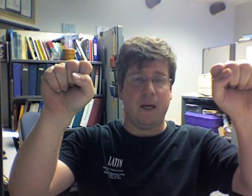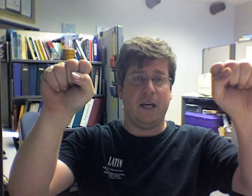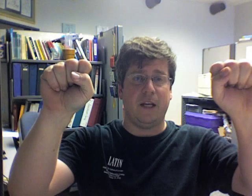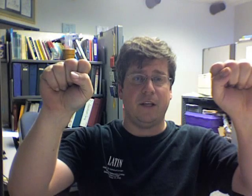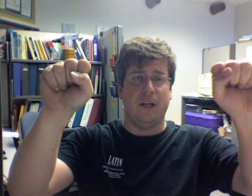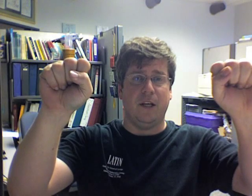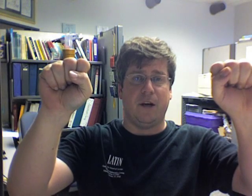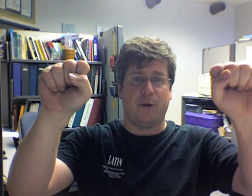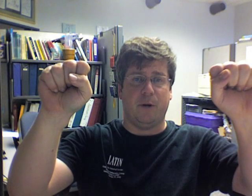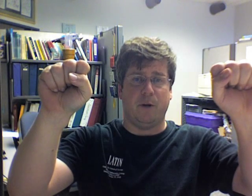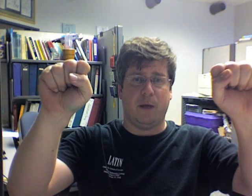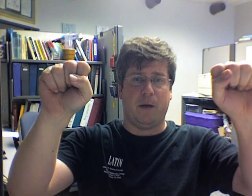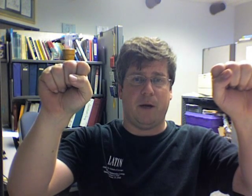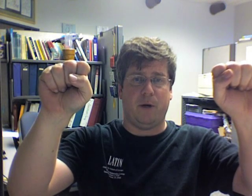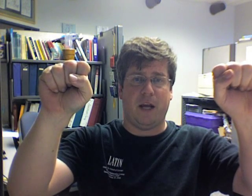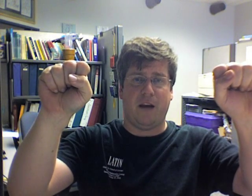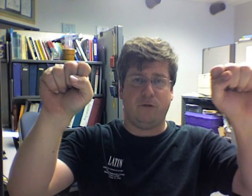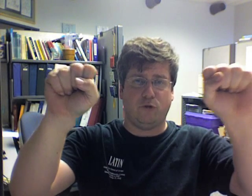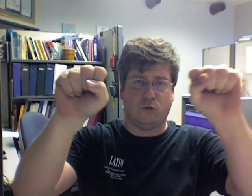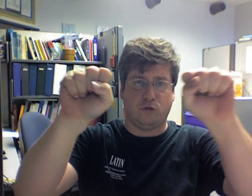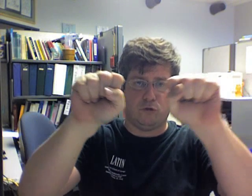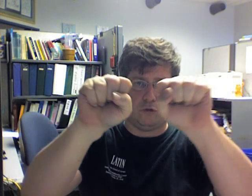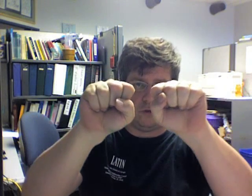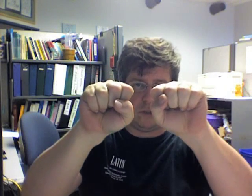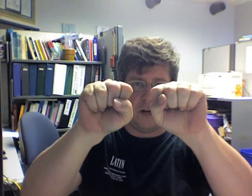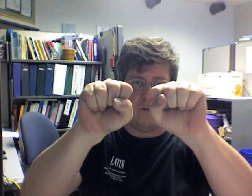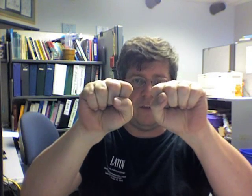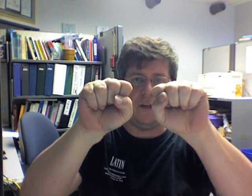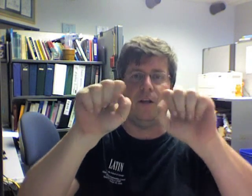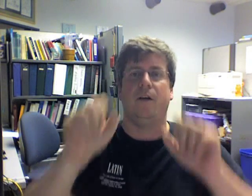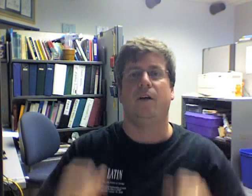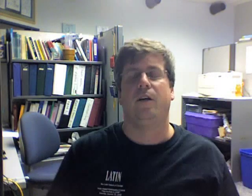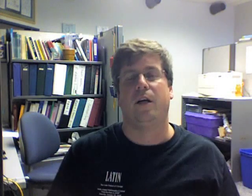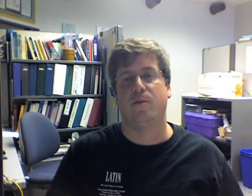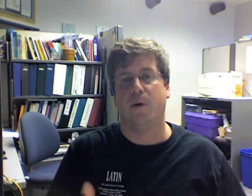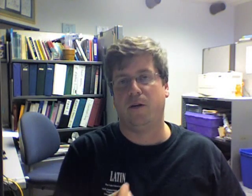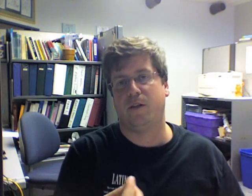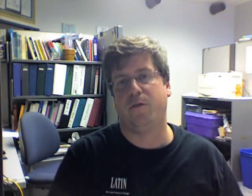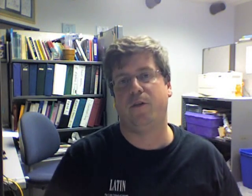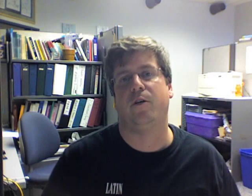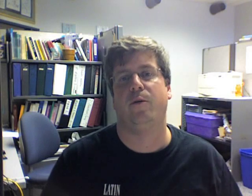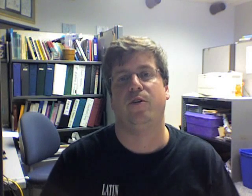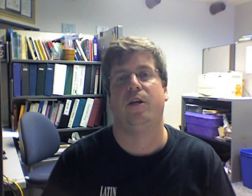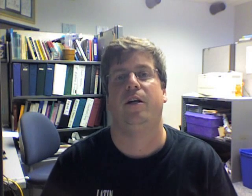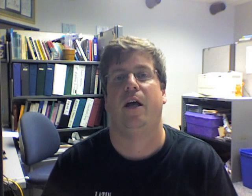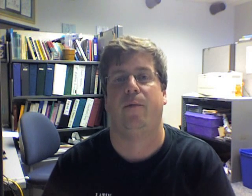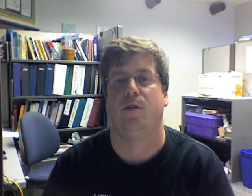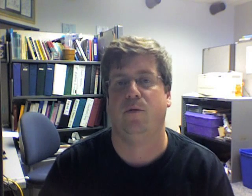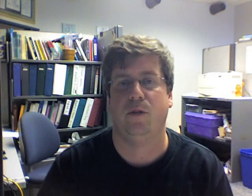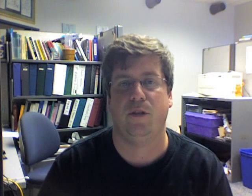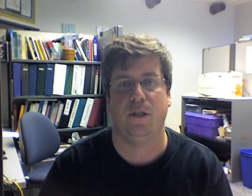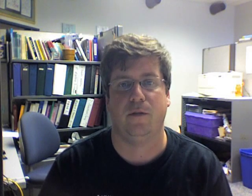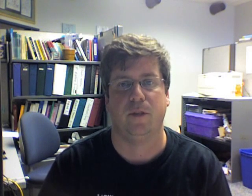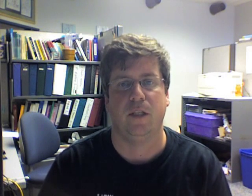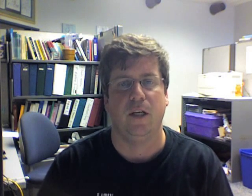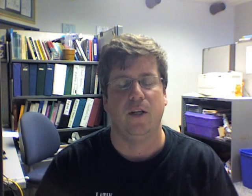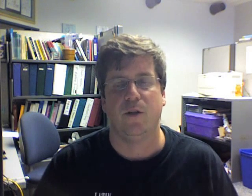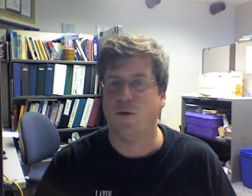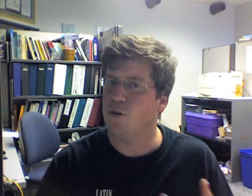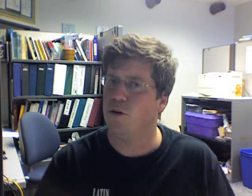And now we're going to multiply by 1 half. Everything got smaller except for 0, which stayed absolutely still. So those are,